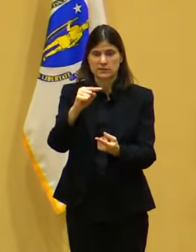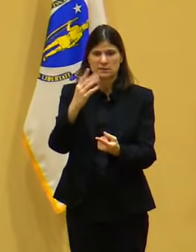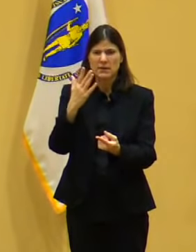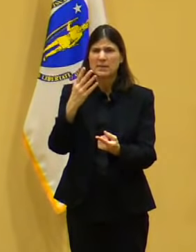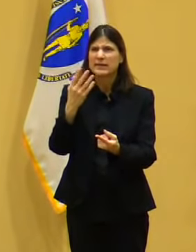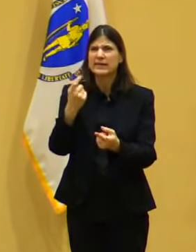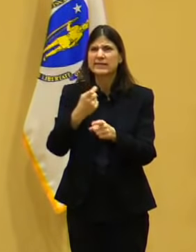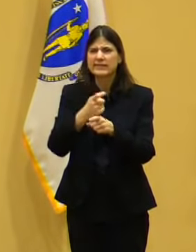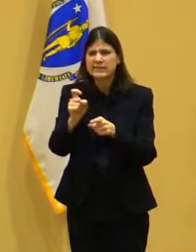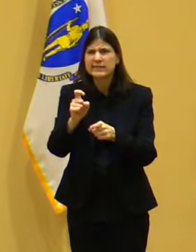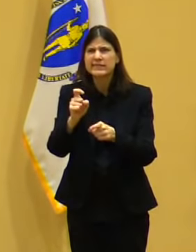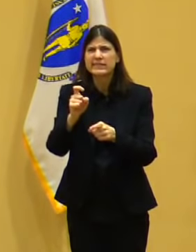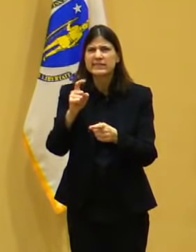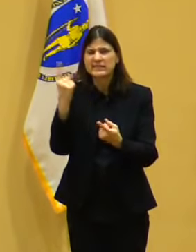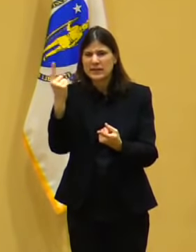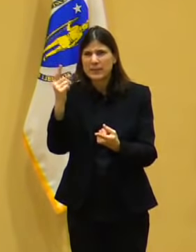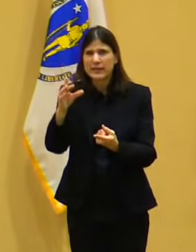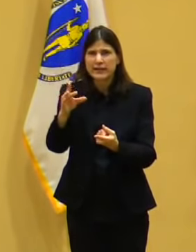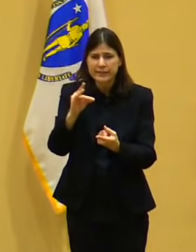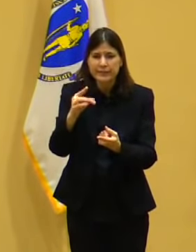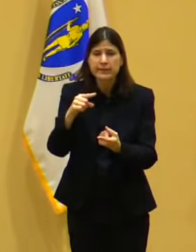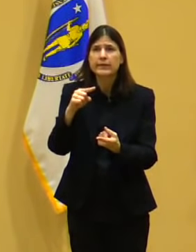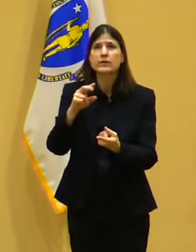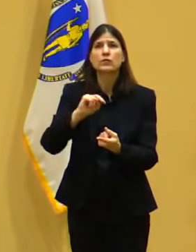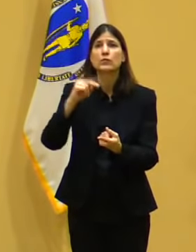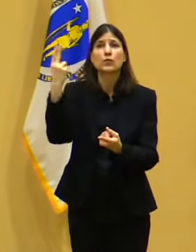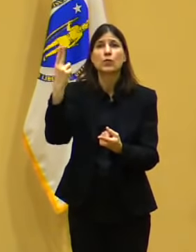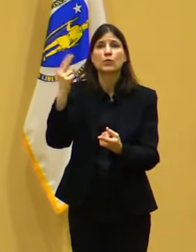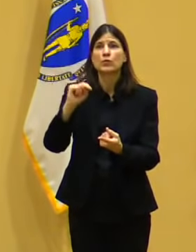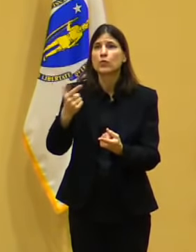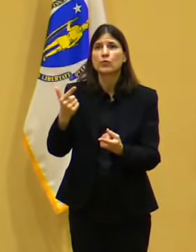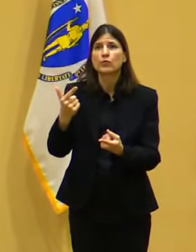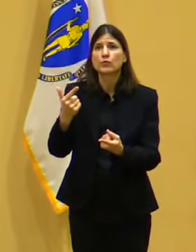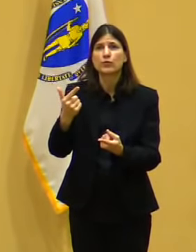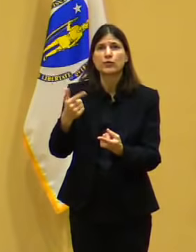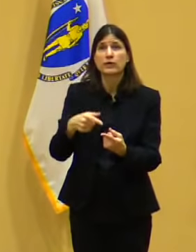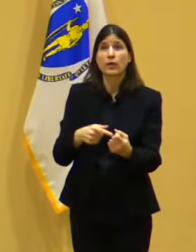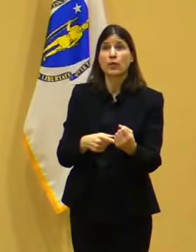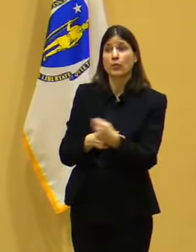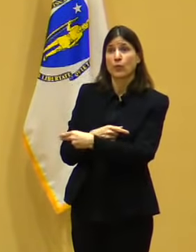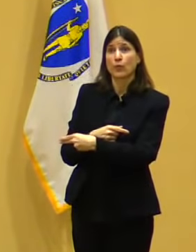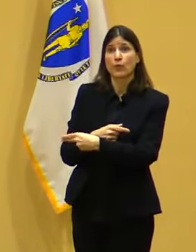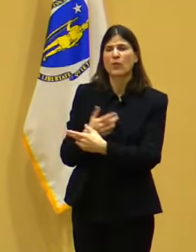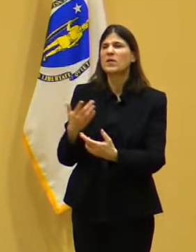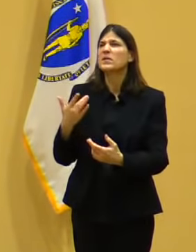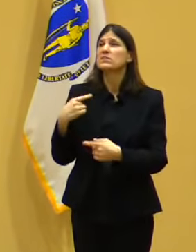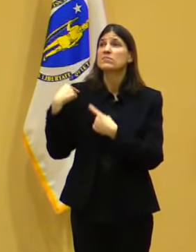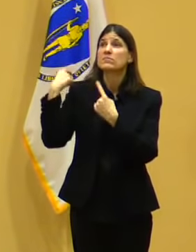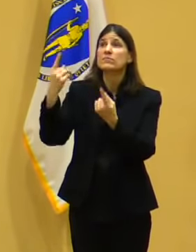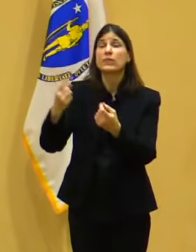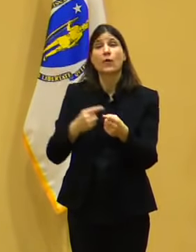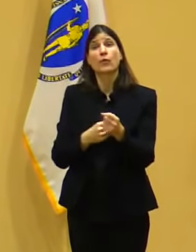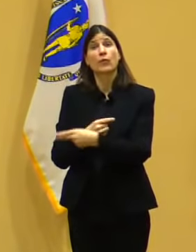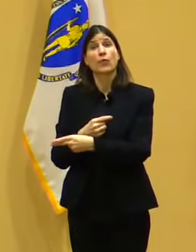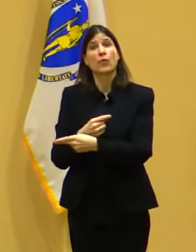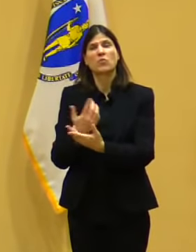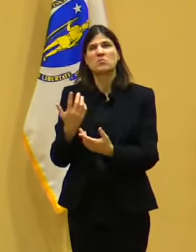loss rate is 0.13%. Now, that still represents